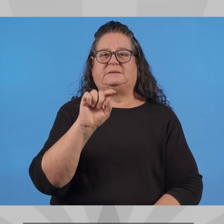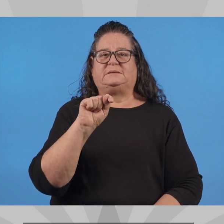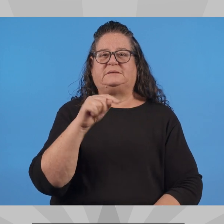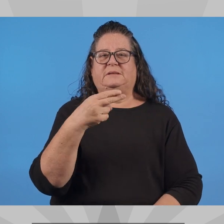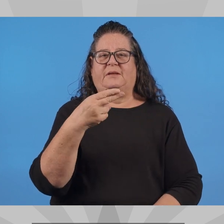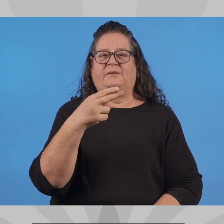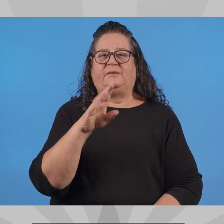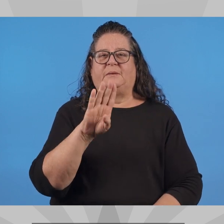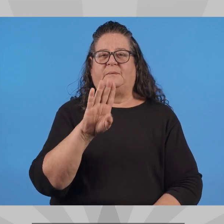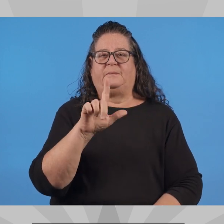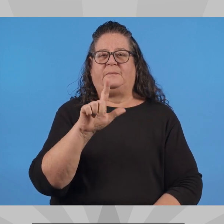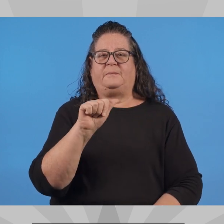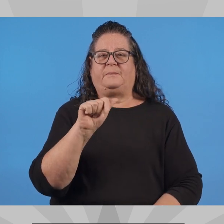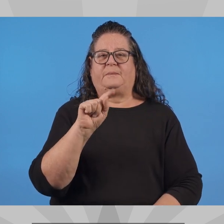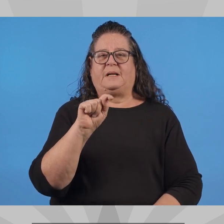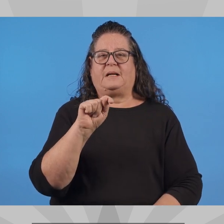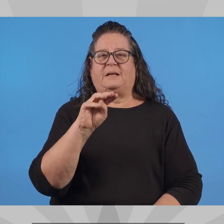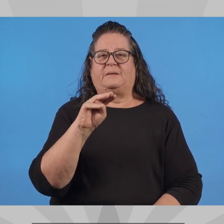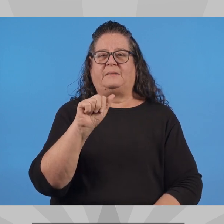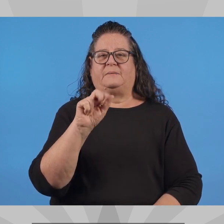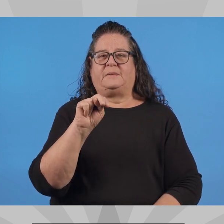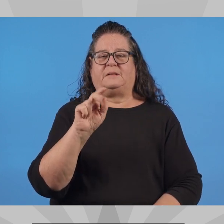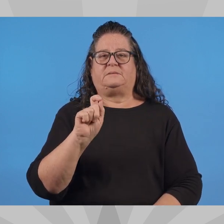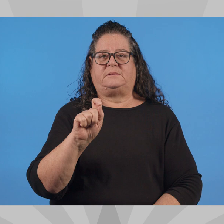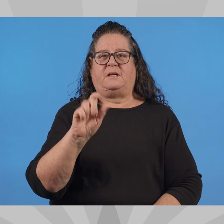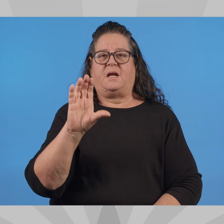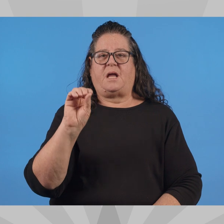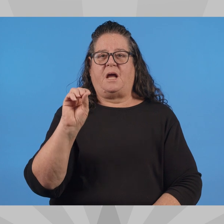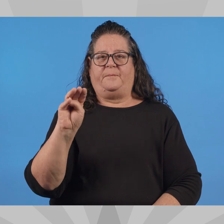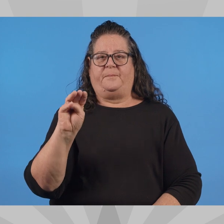Website SethBlattman.com